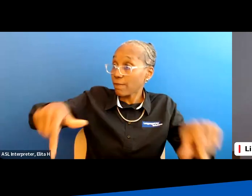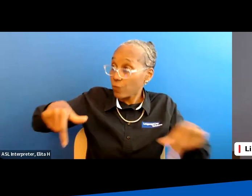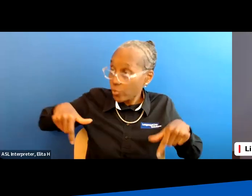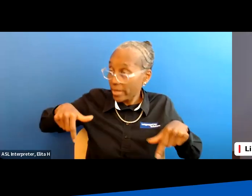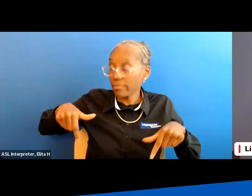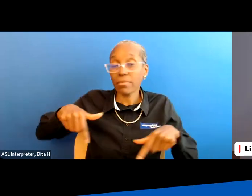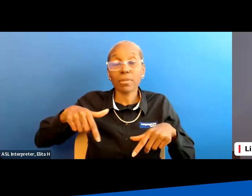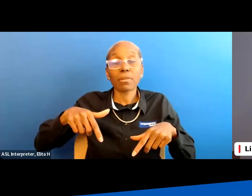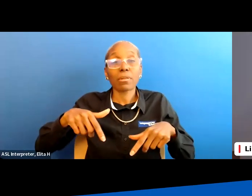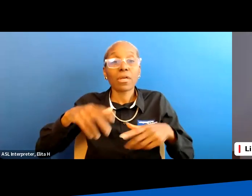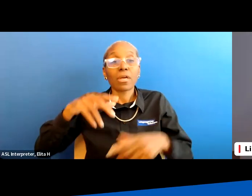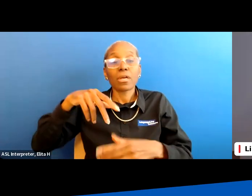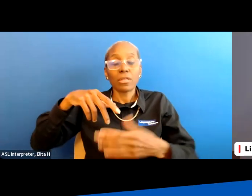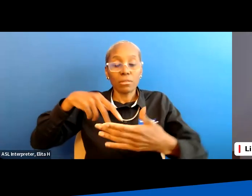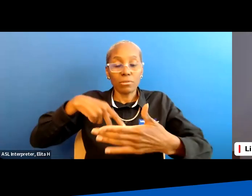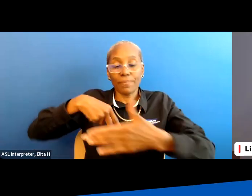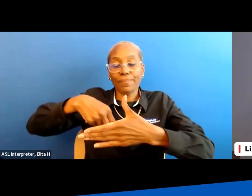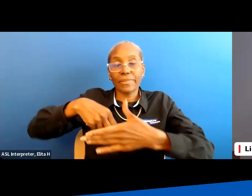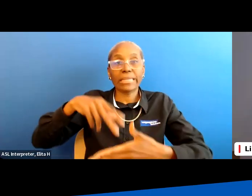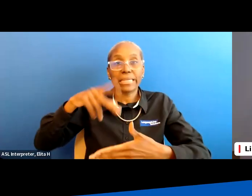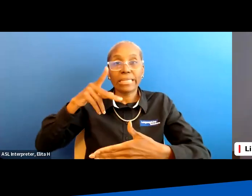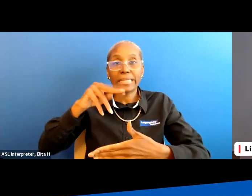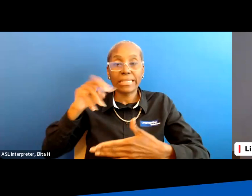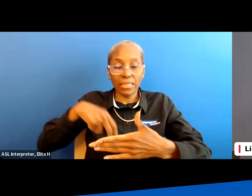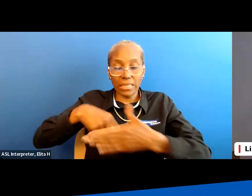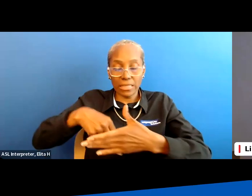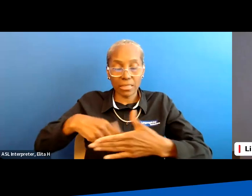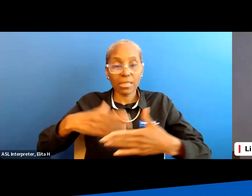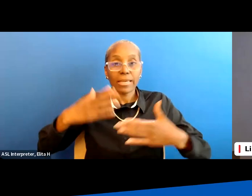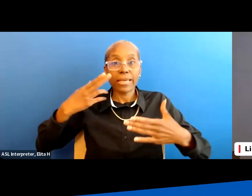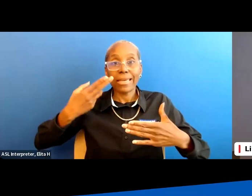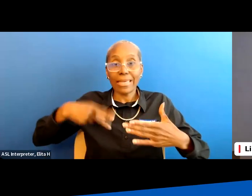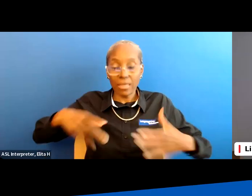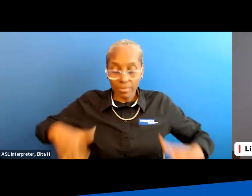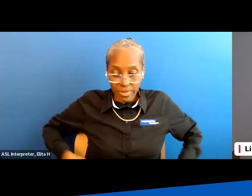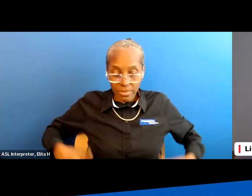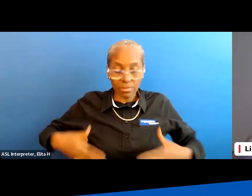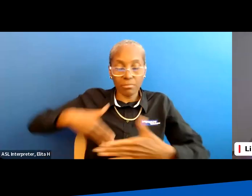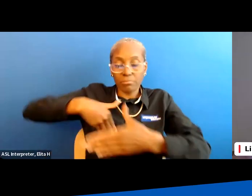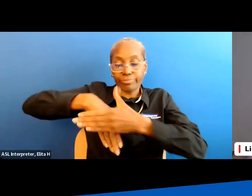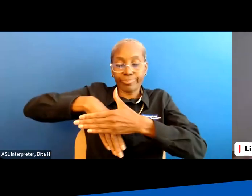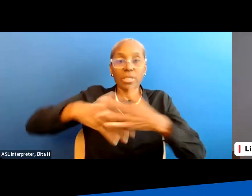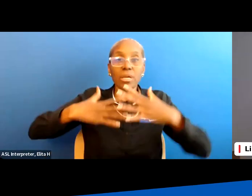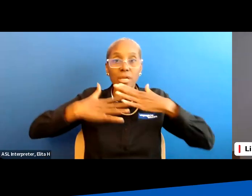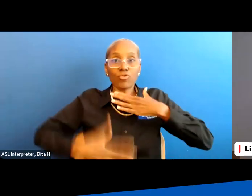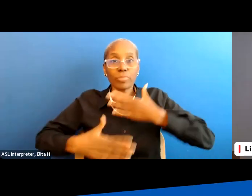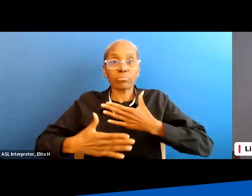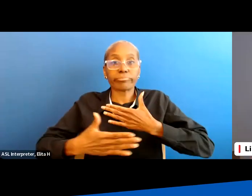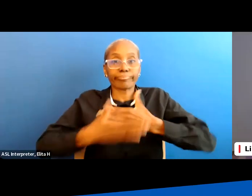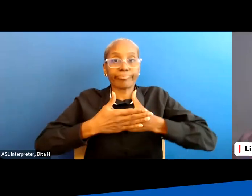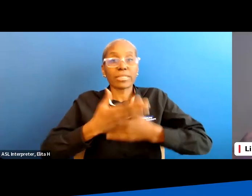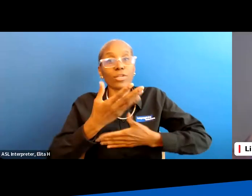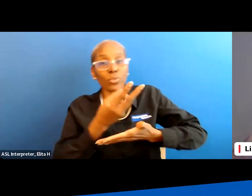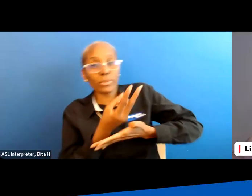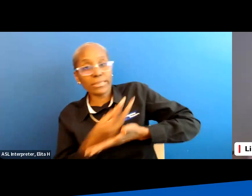blocks your knees it blocks your hips it will block your chest if you don't have trunk support that you can stand up